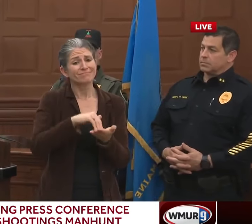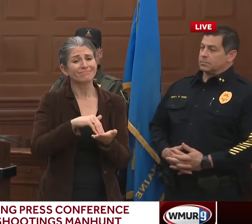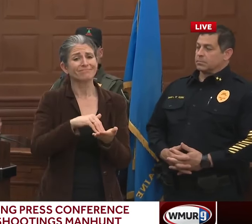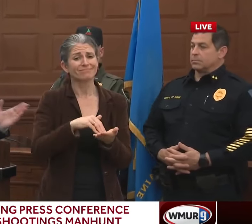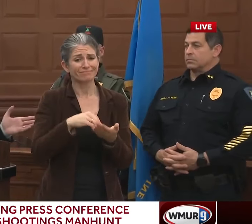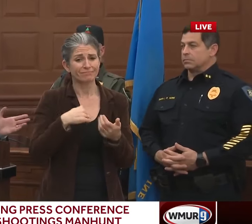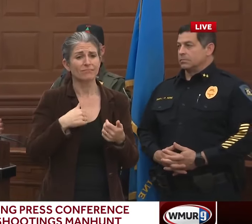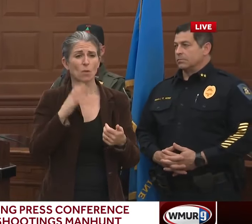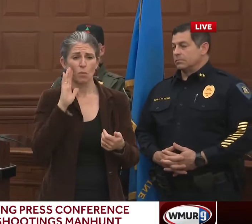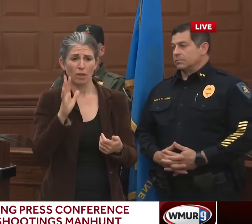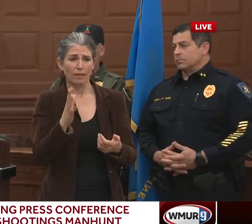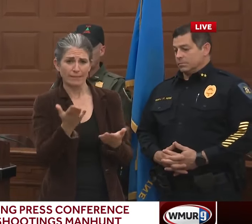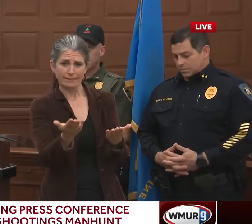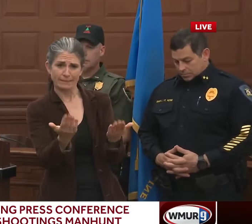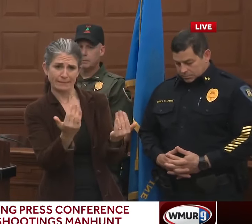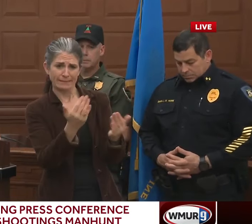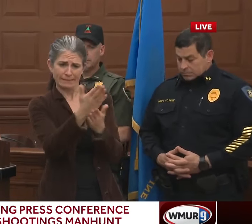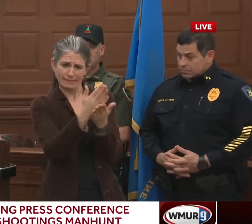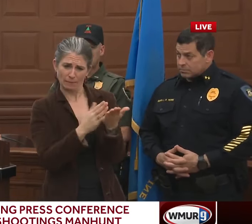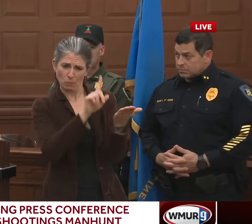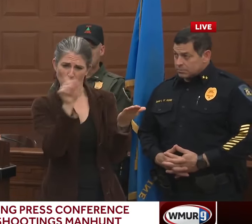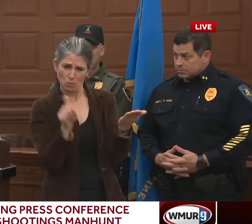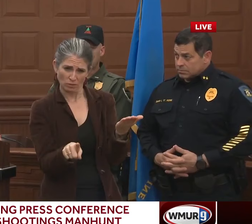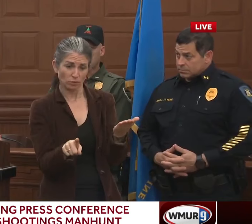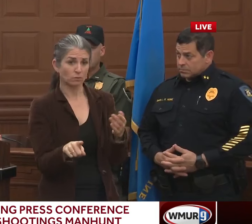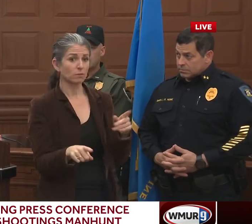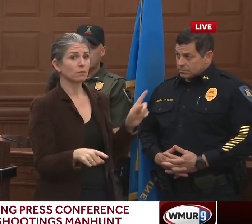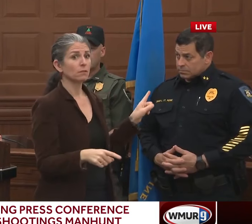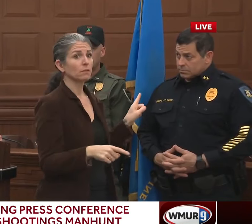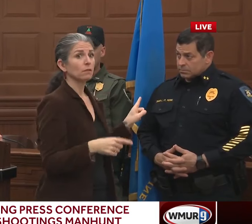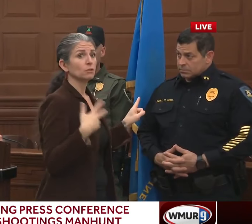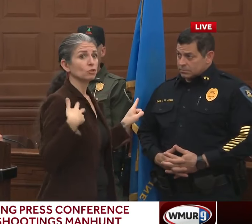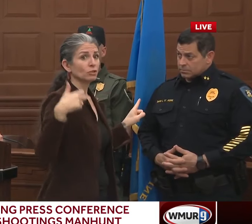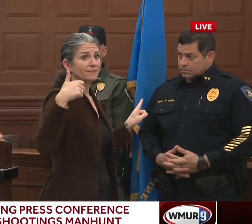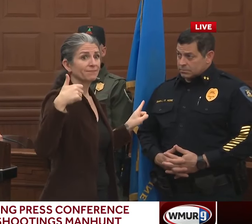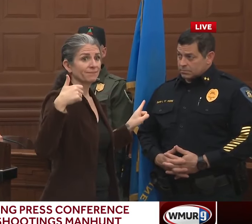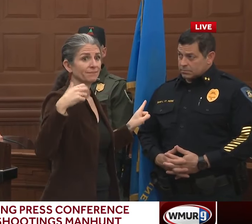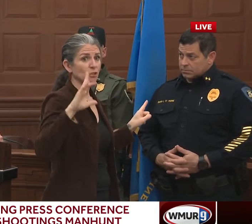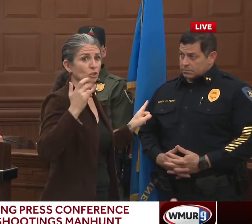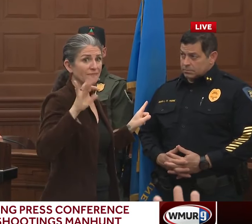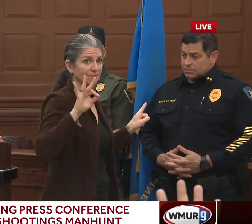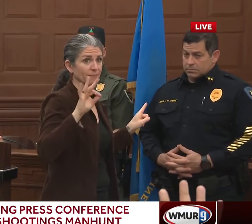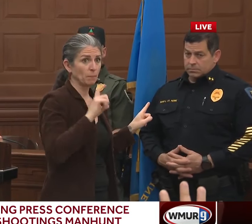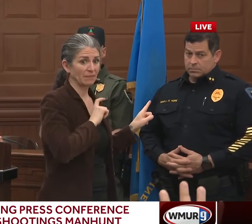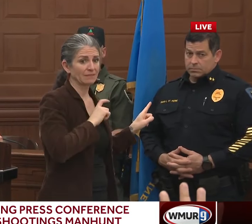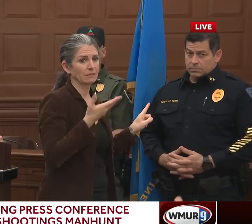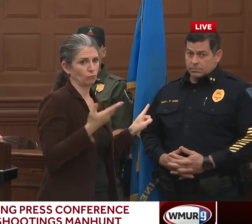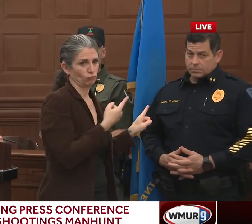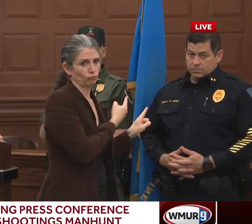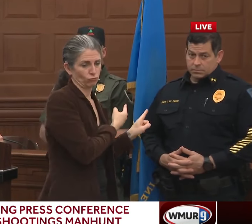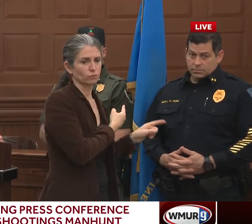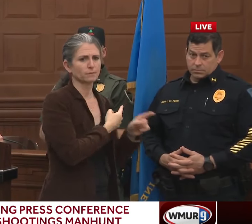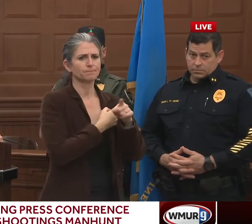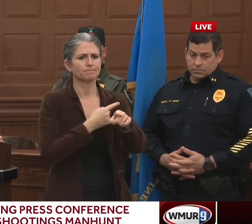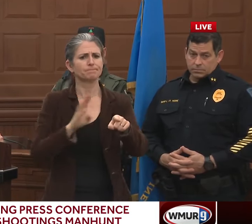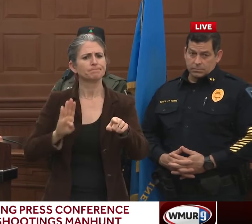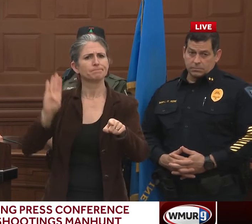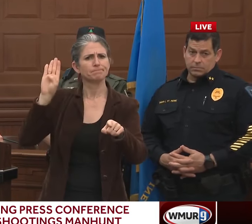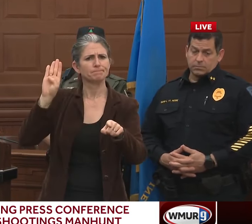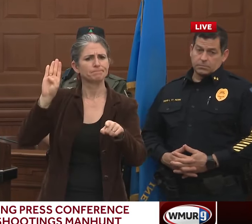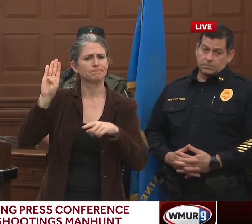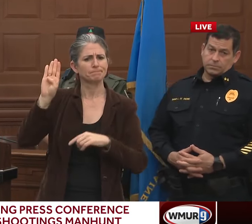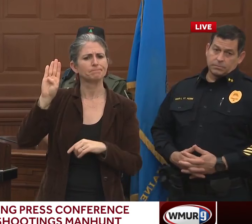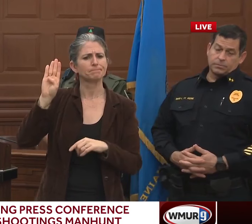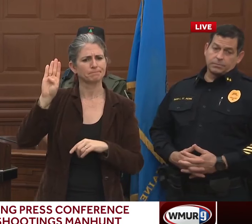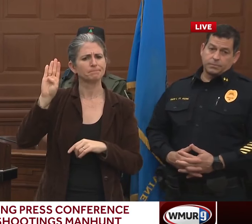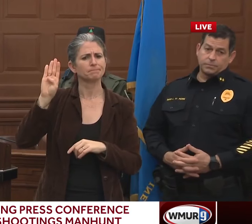answers. The chief is here as well, but we did want to keep this tight from an operational standpoint. So, yes, sir. go back to the timeline.